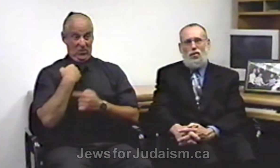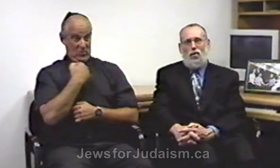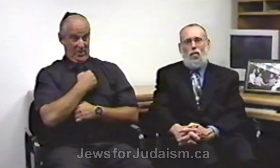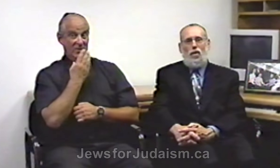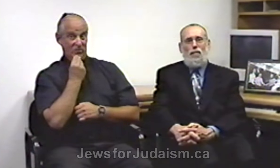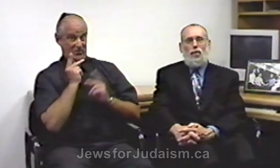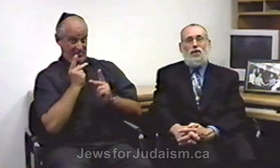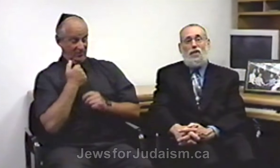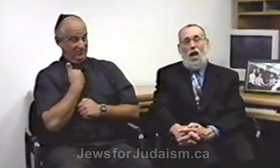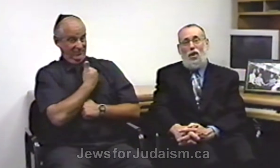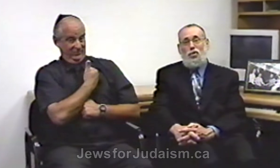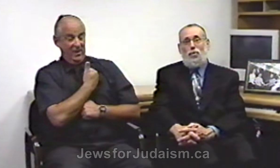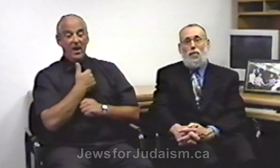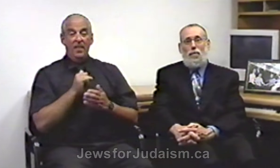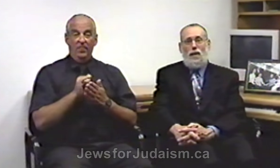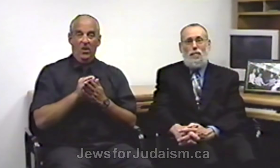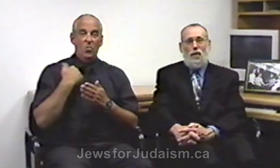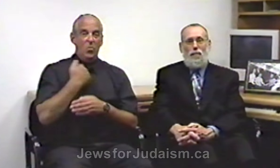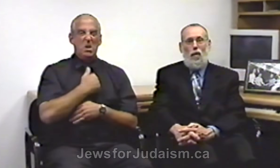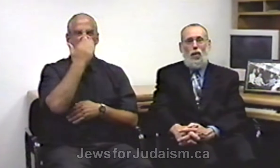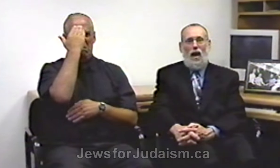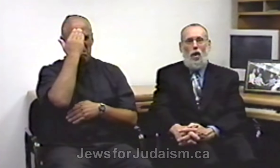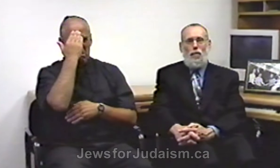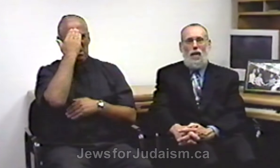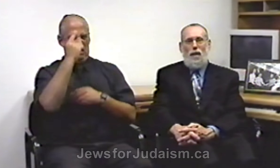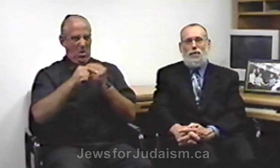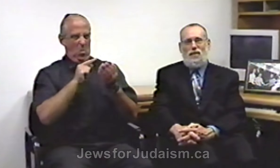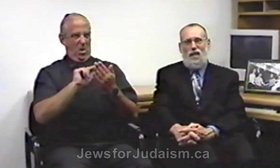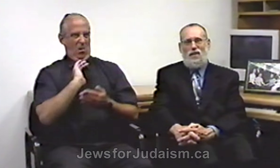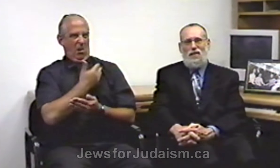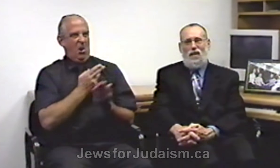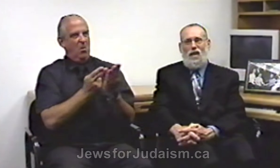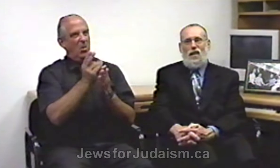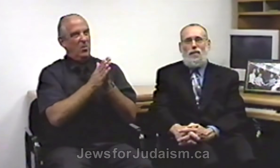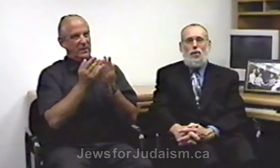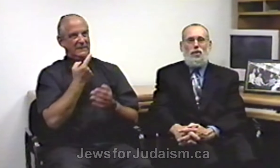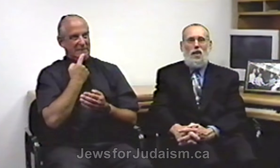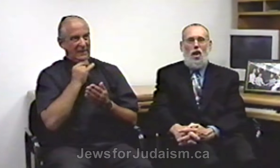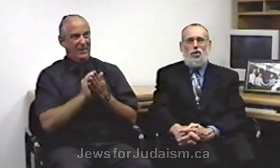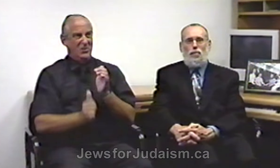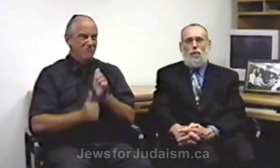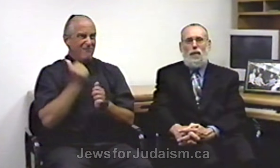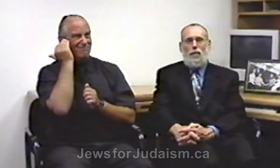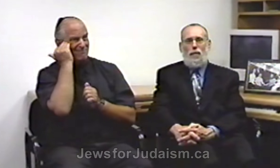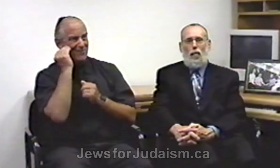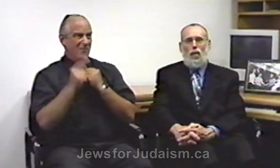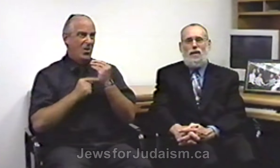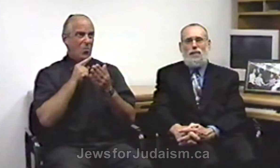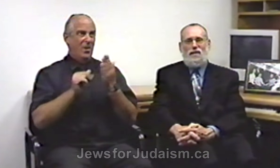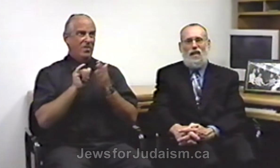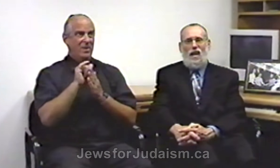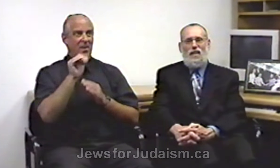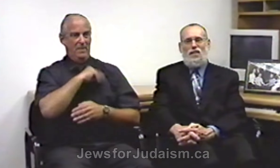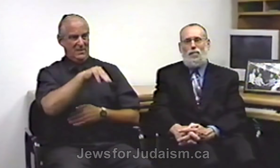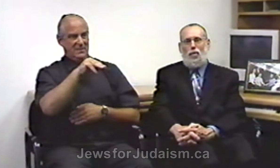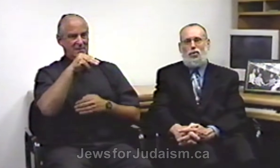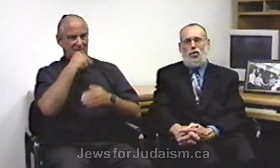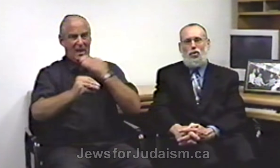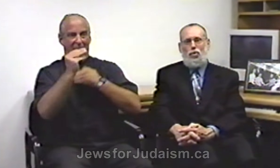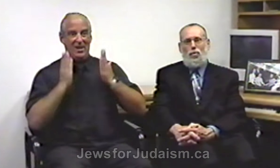who are the most knowledgeable people about what our Bible says, the most knowledgeable people about what the Messiah is supposed to do,